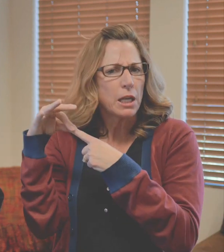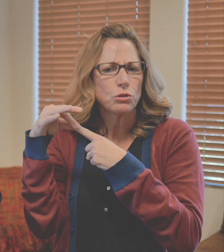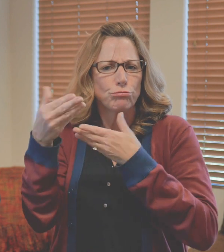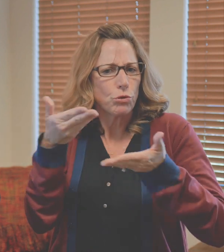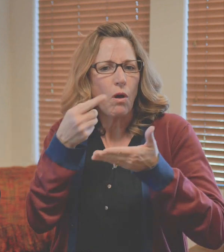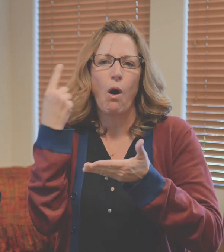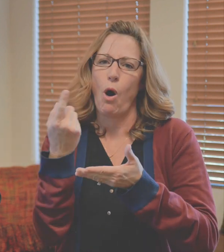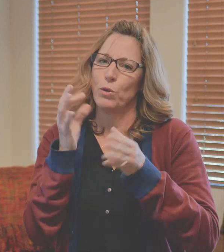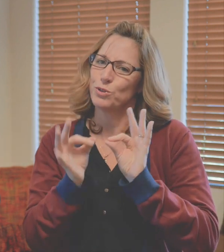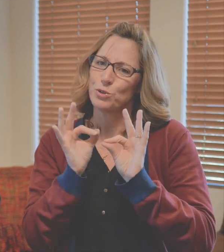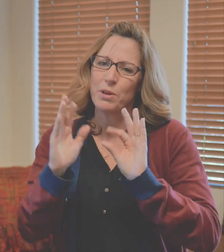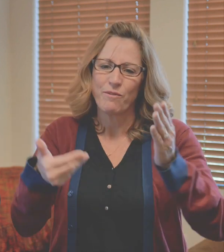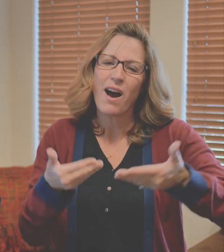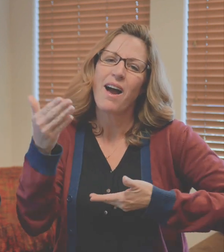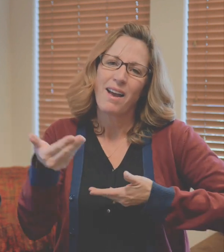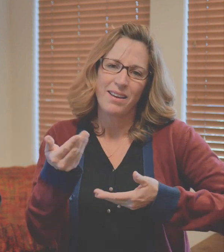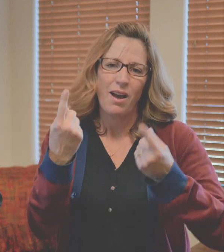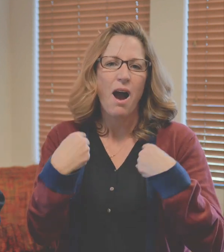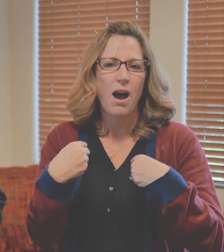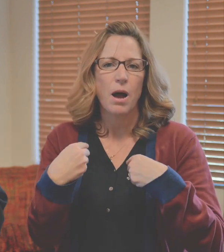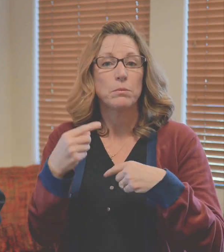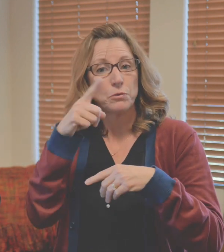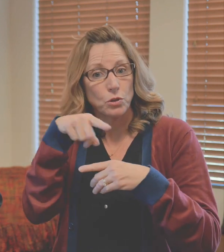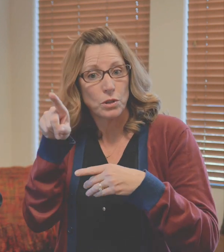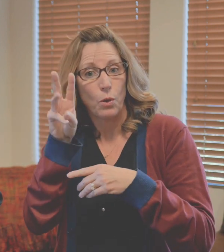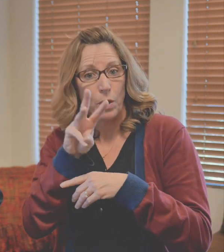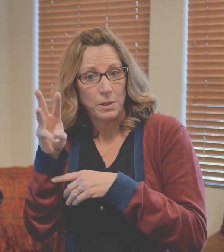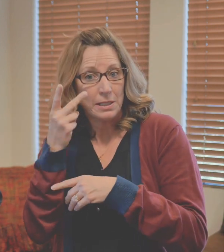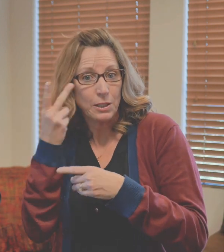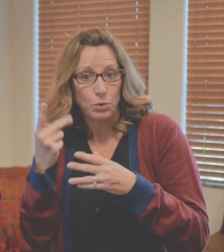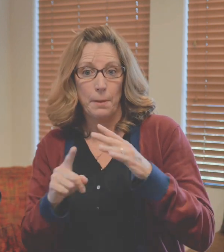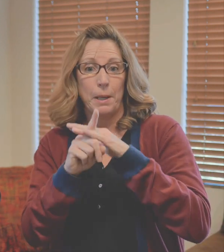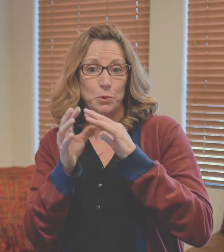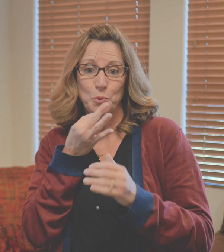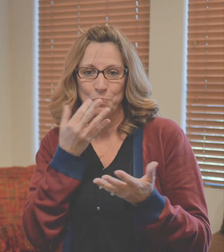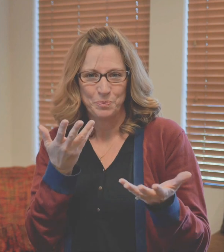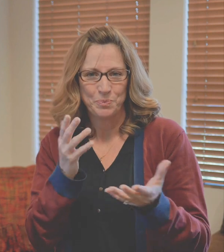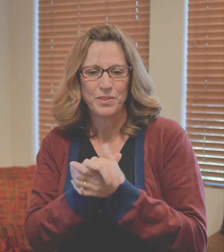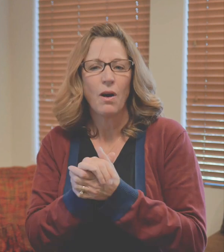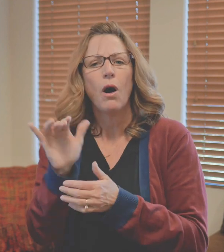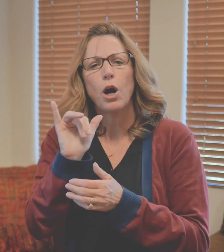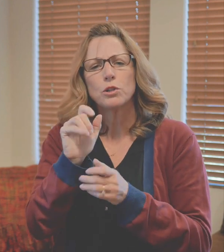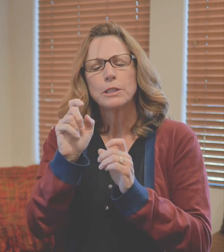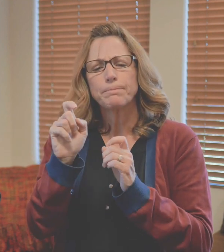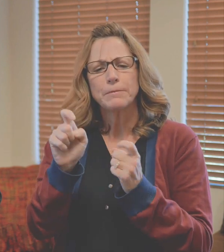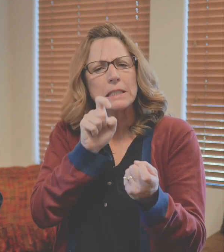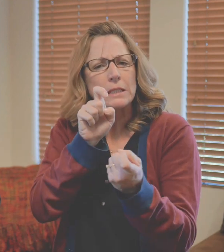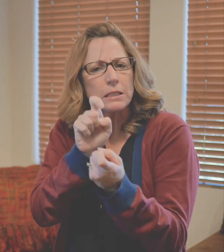for you and invite you to come to those as well. Just come and check on the website and see what's coming up. And then also if there's a specific class or opportunity that you're really interested